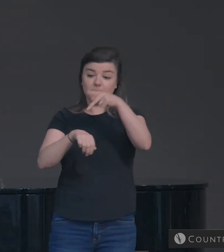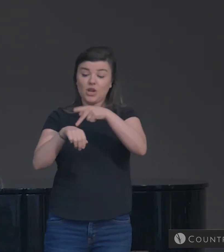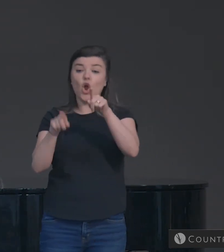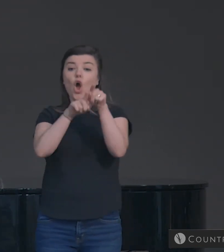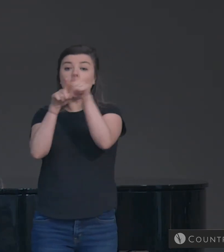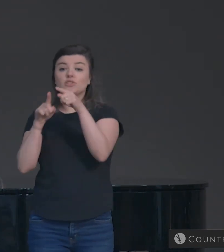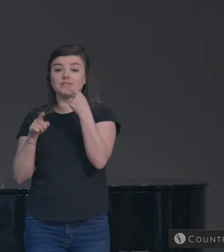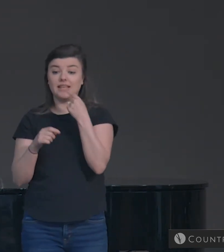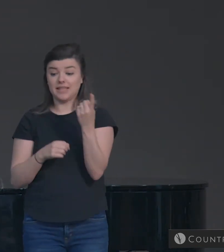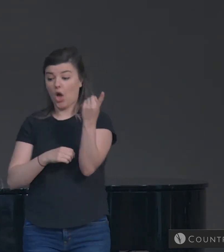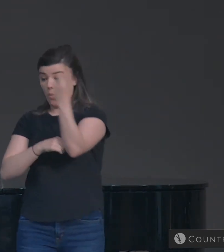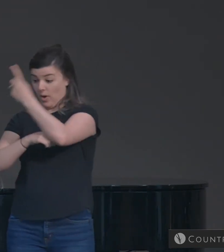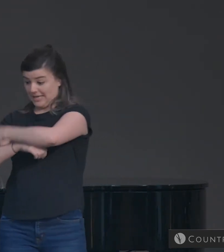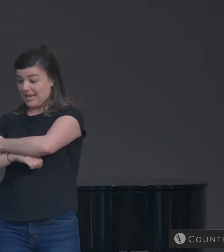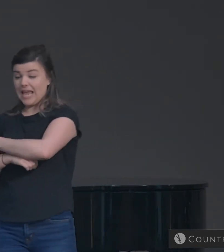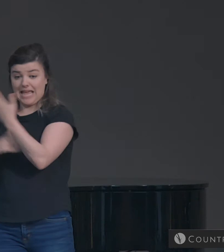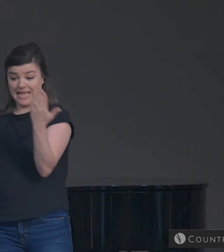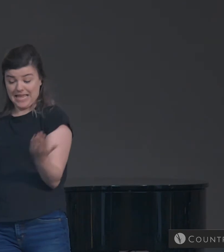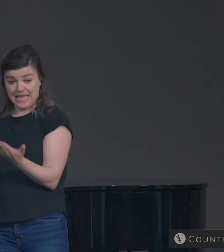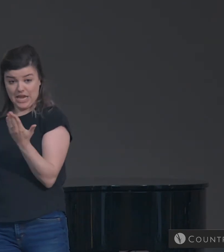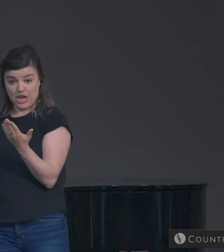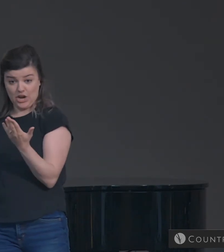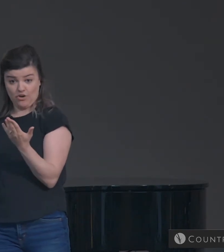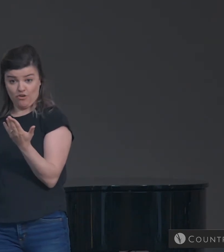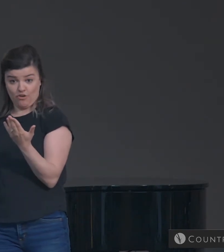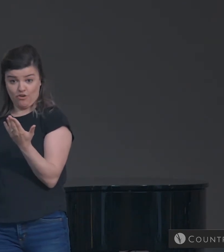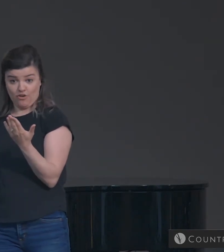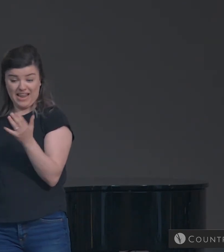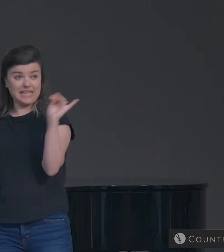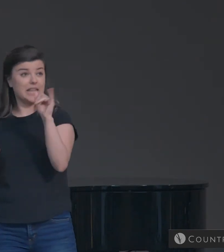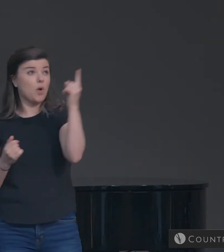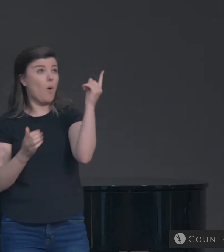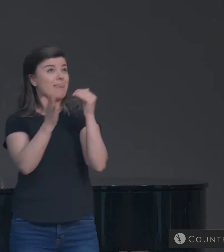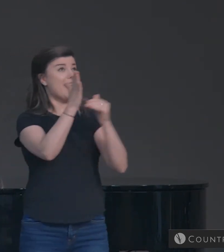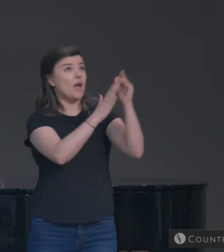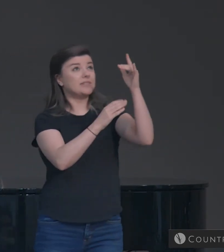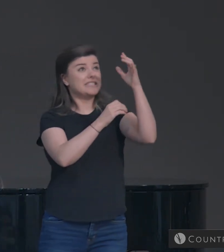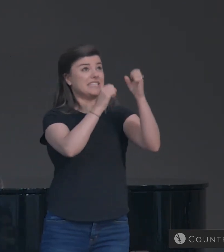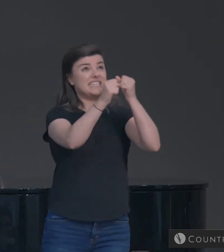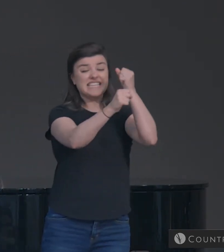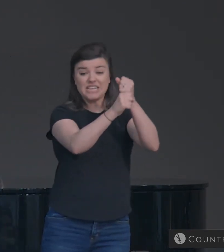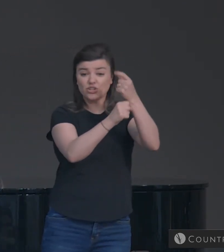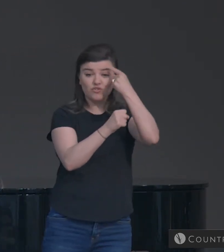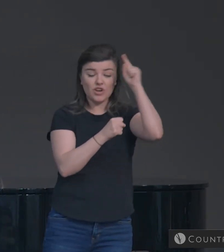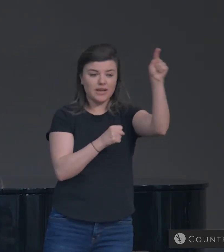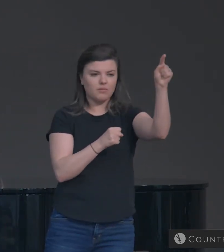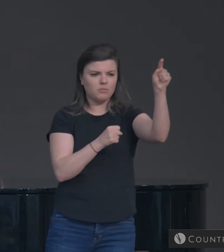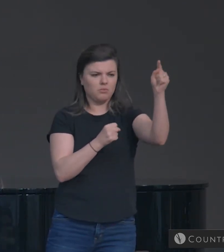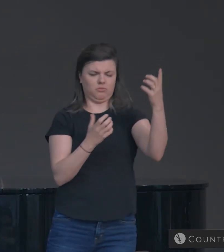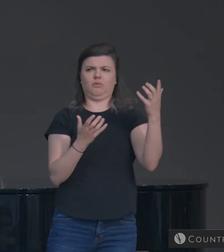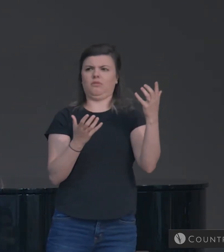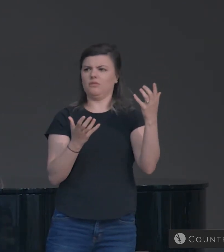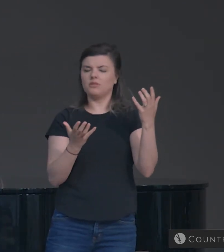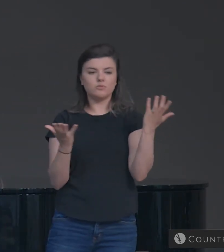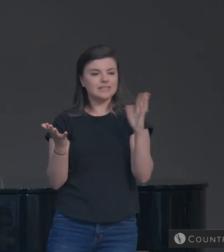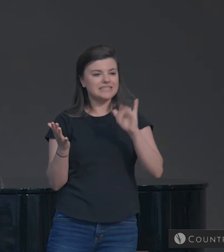says one day to God is like a thousand years. What does that mean?